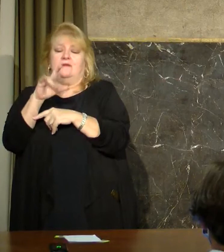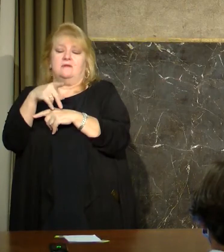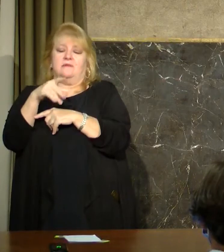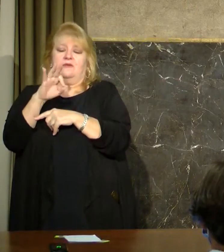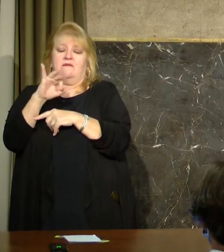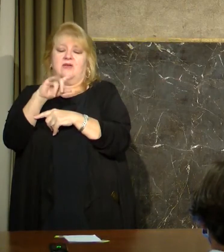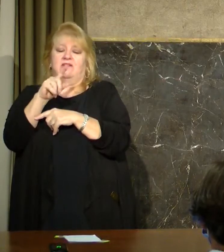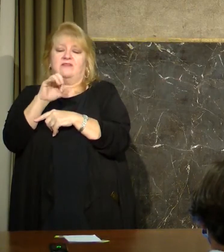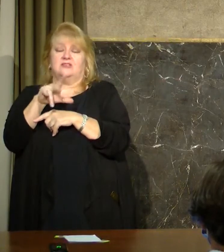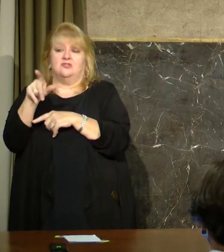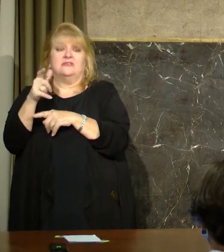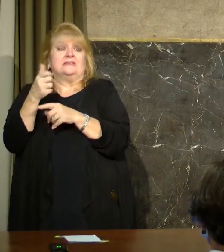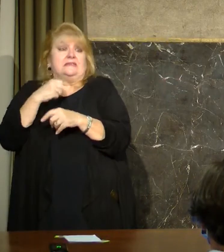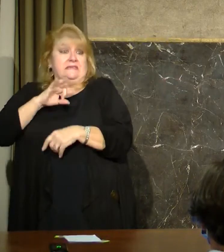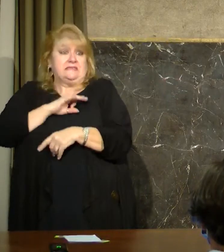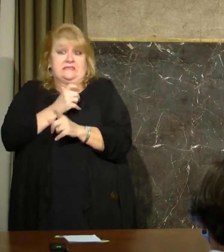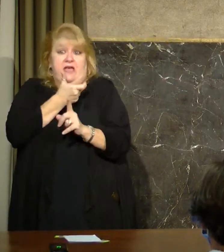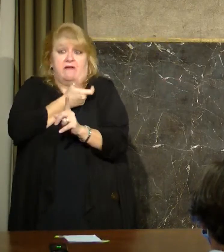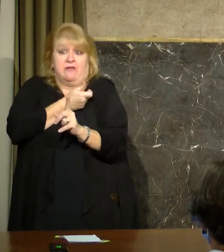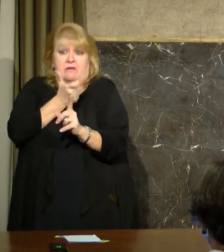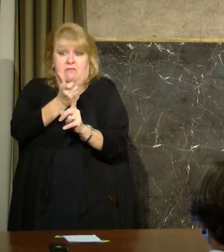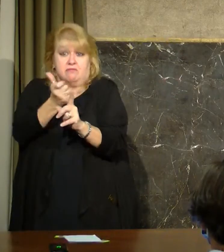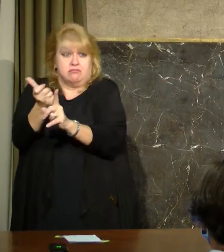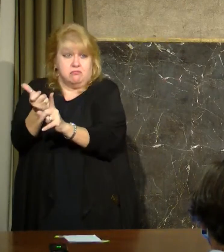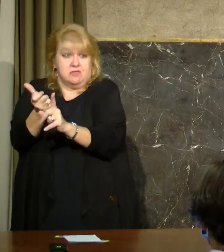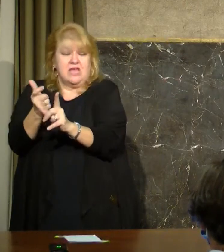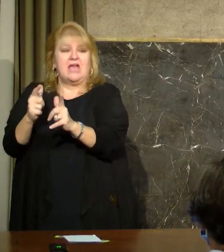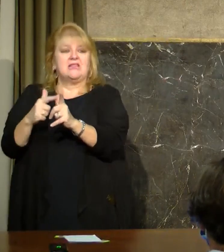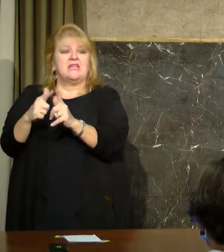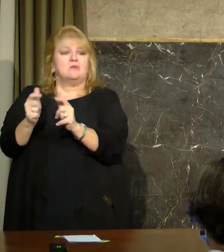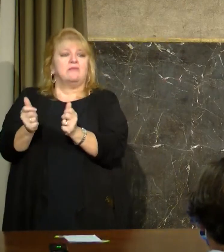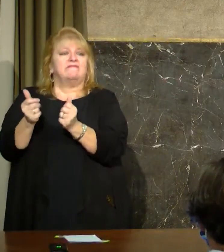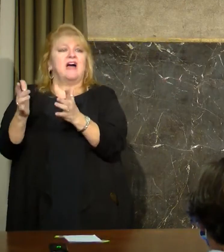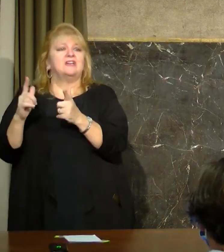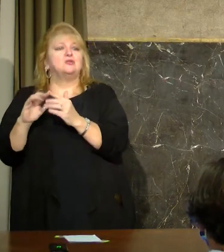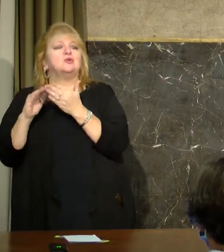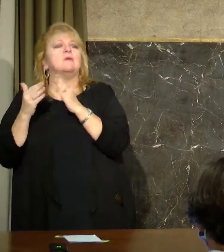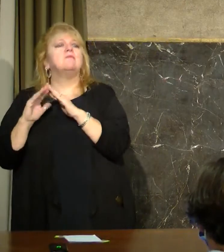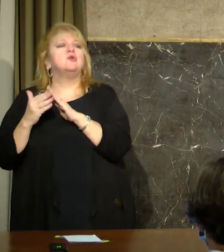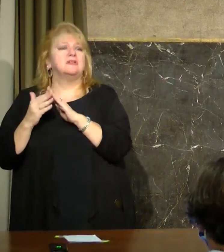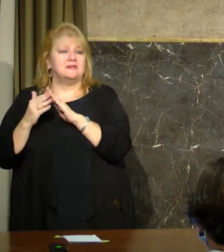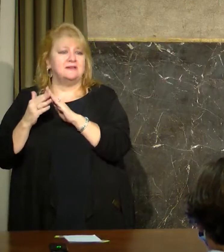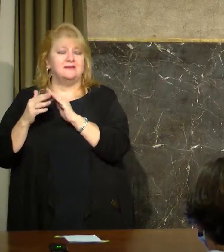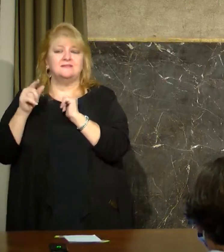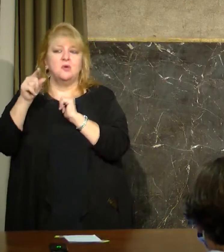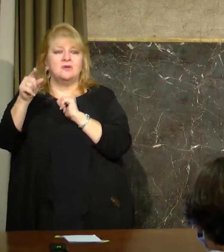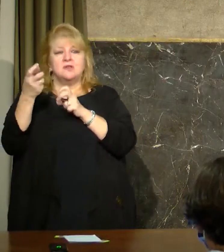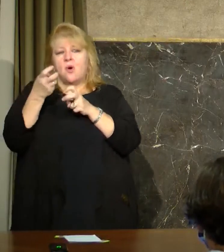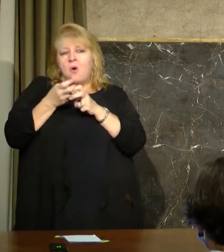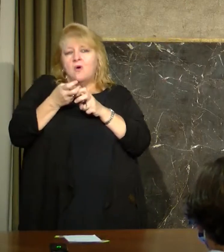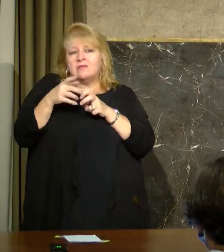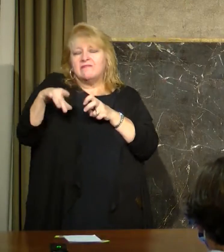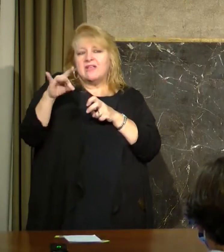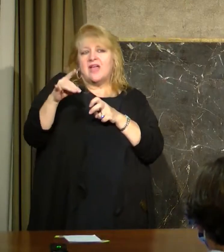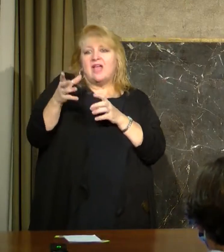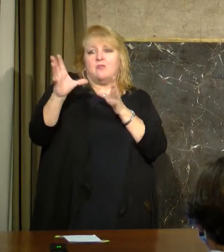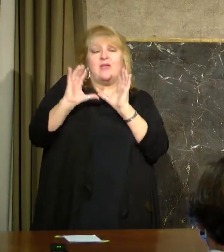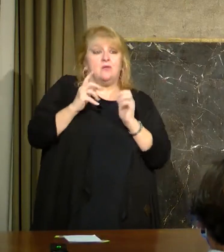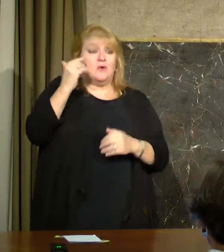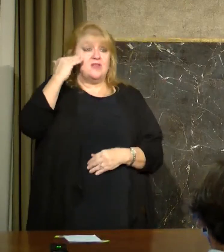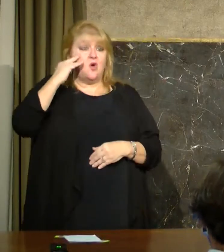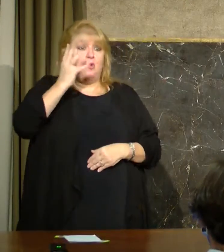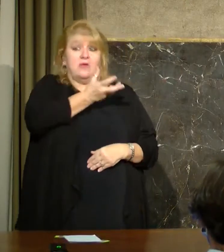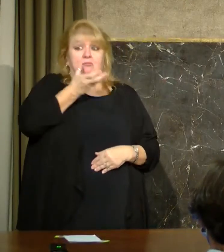available to community members. So it was actually a little bit difficult to go back and say how much was given to their staff versus some of those other